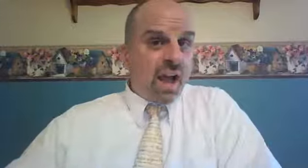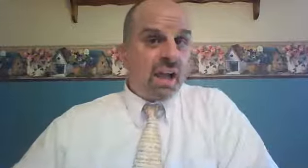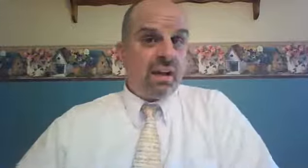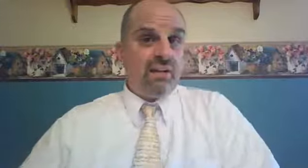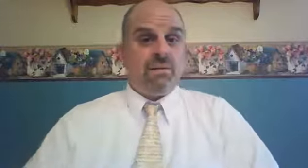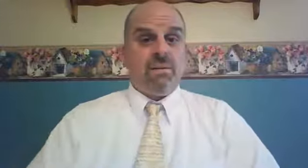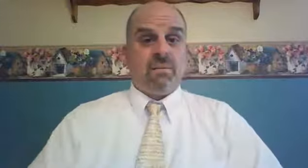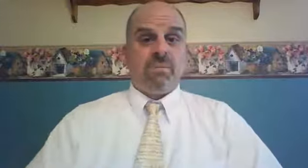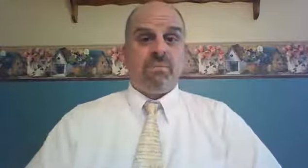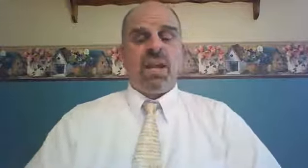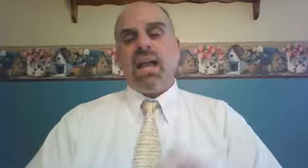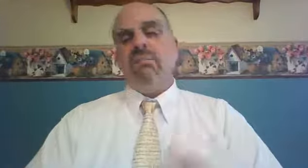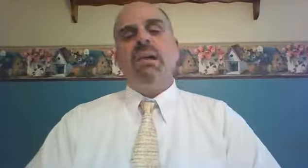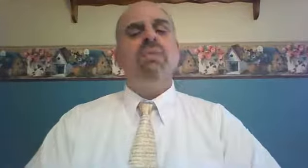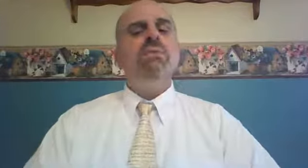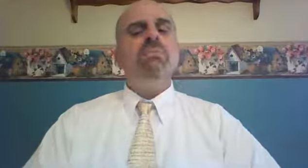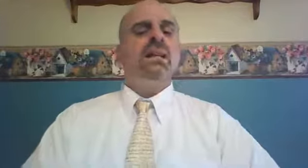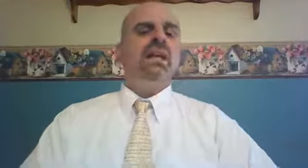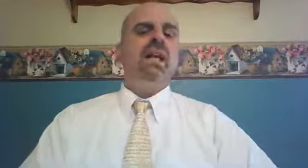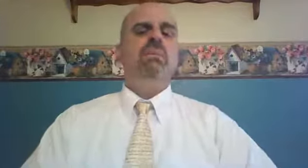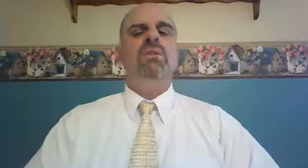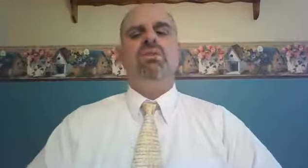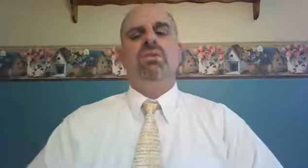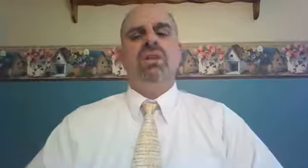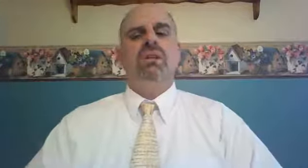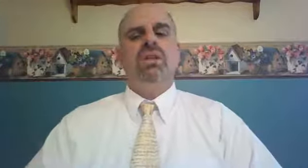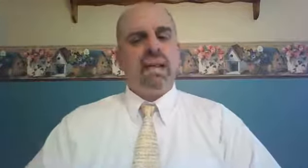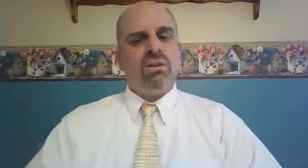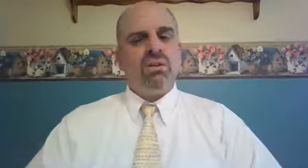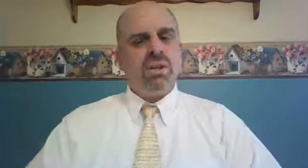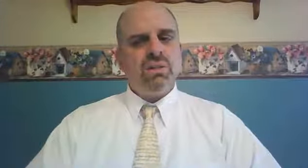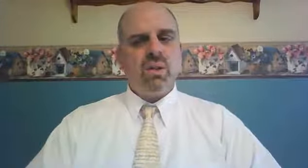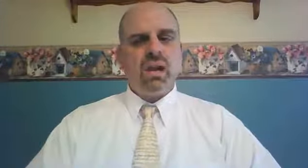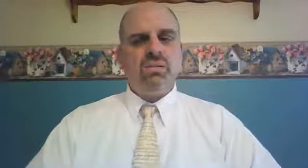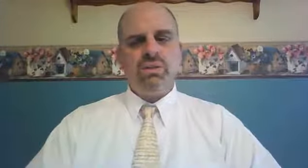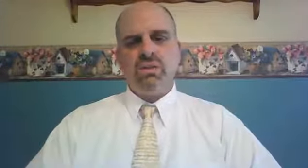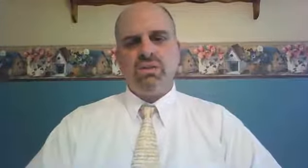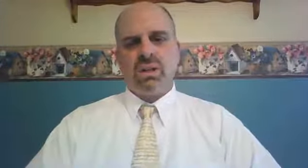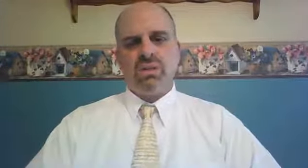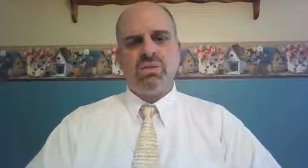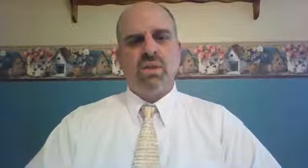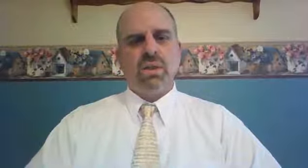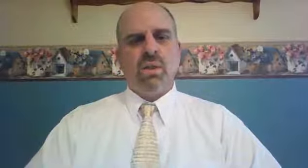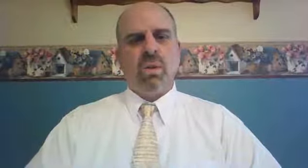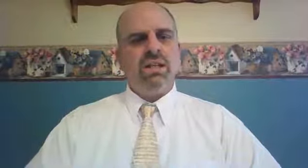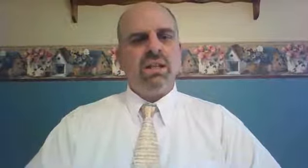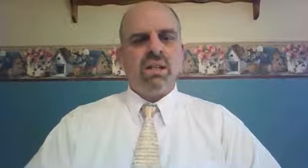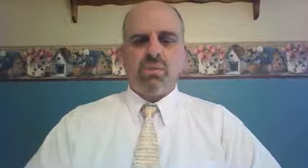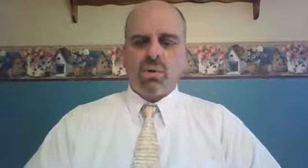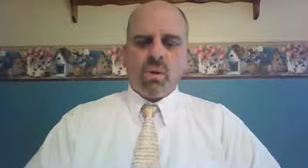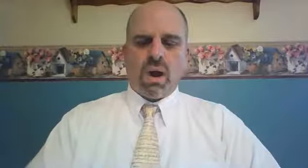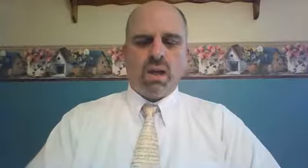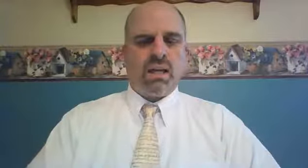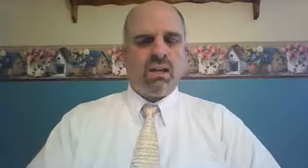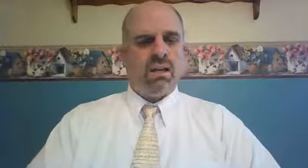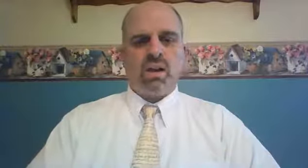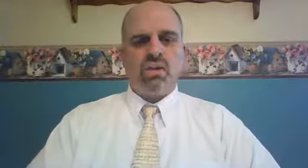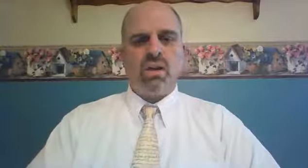God. And a man from Bethlehem in Judah, together with his wife and two sons, went to live for a while in the country